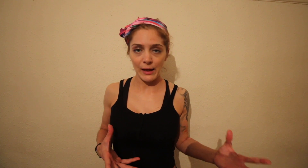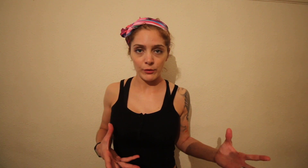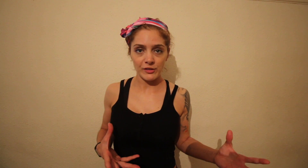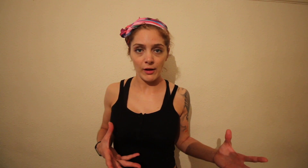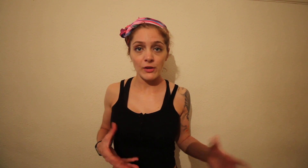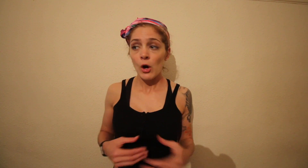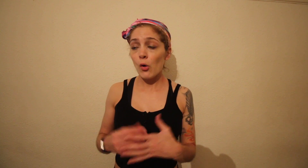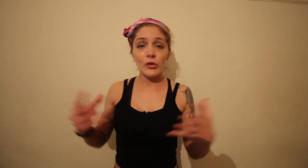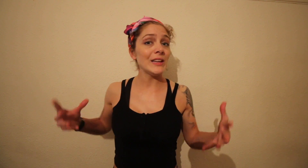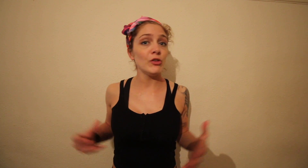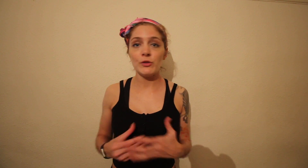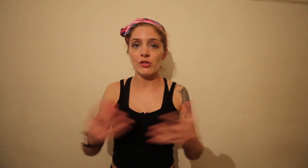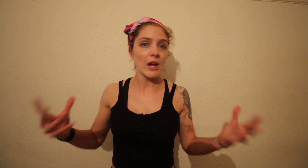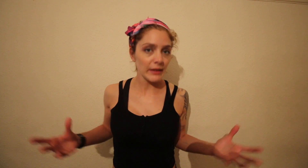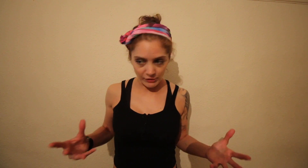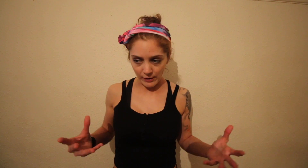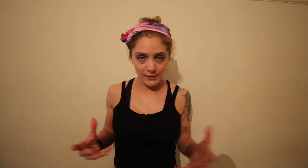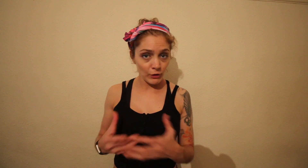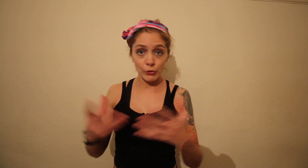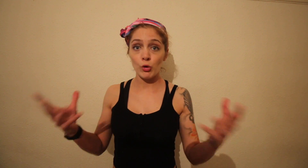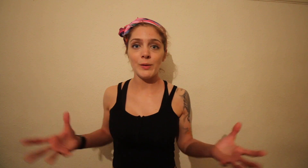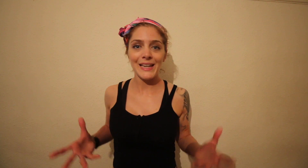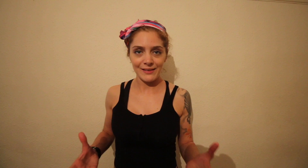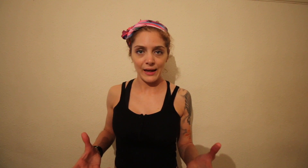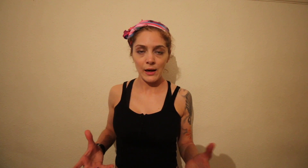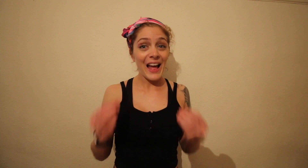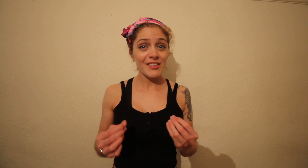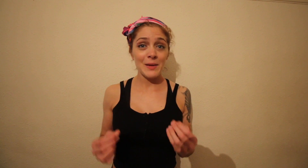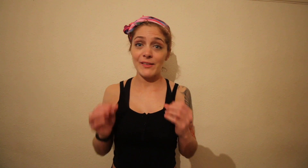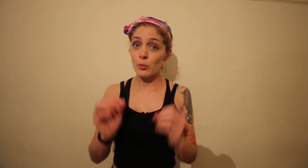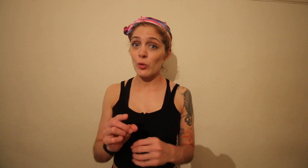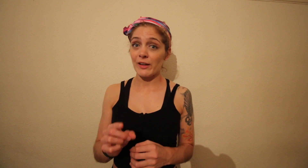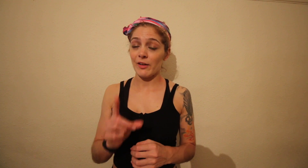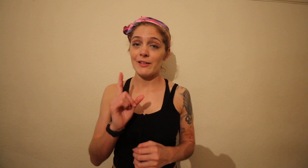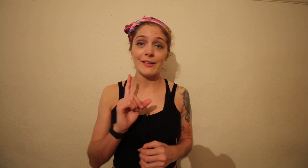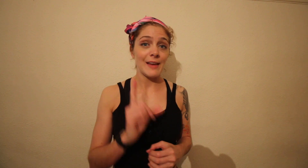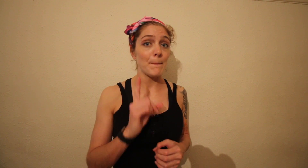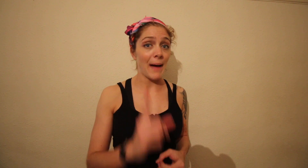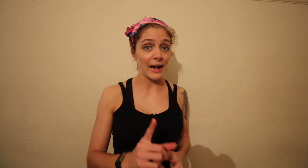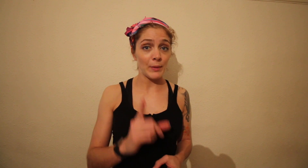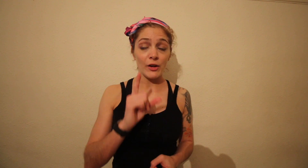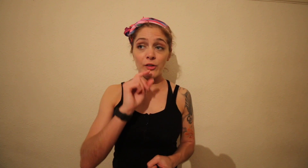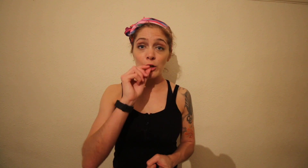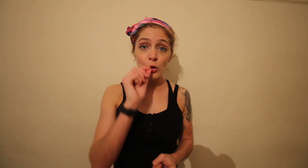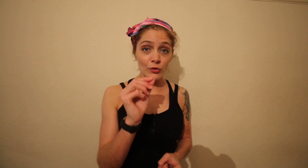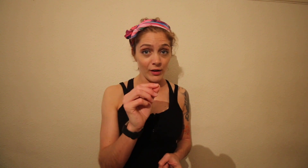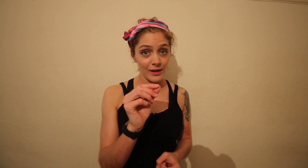a healthy diet or just gives you a generic diet that you should all be eating, that to me is a warning sign to step back because your diet